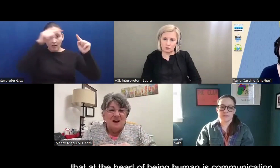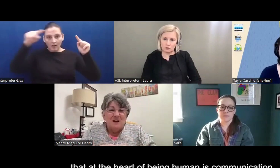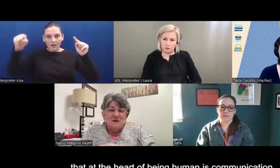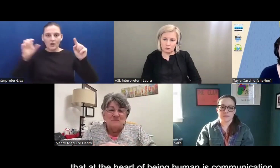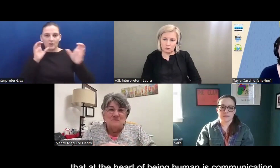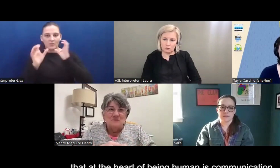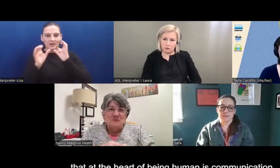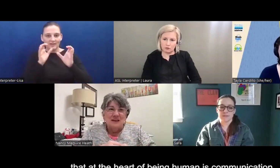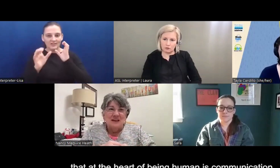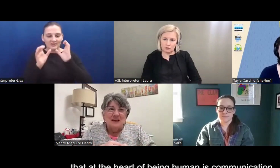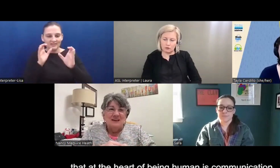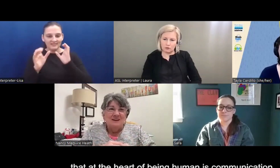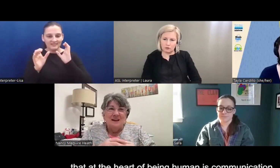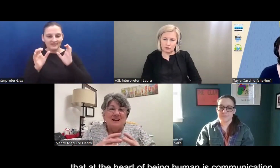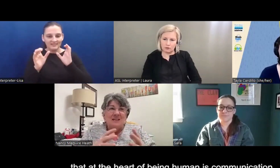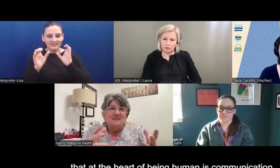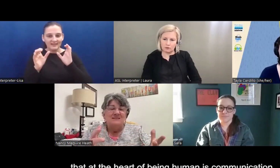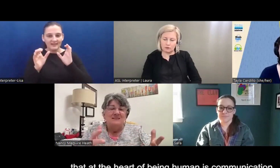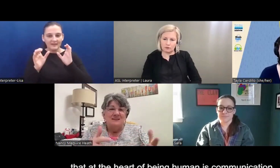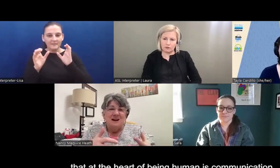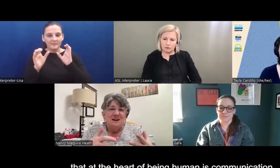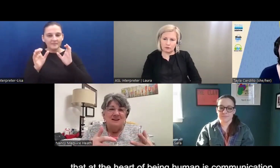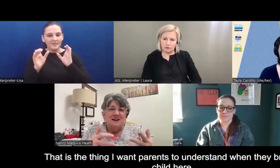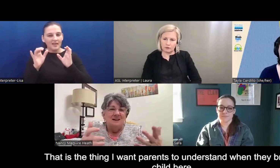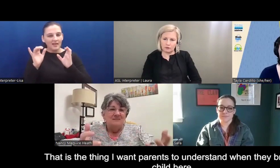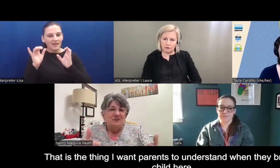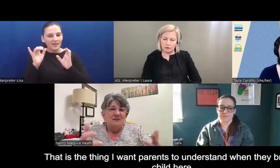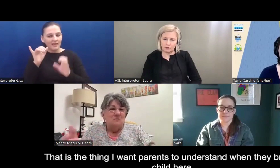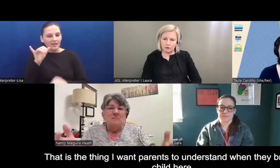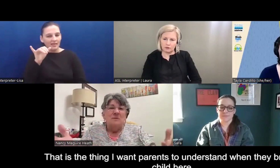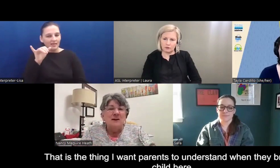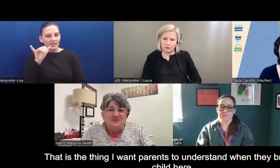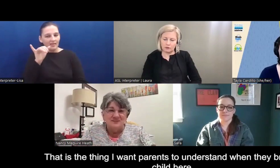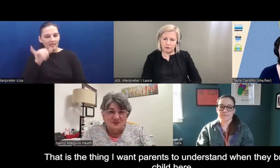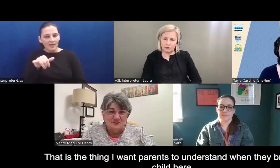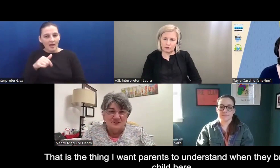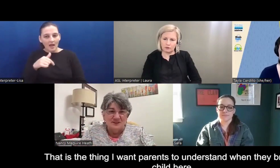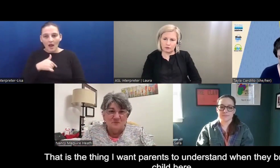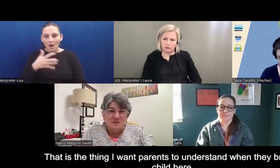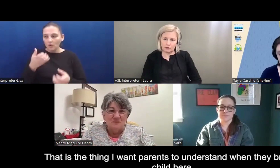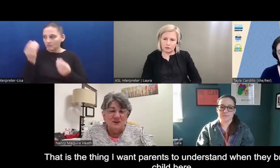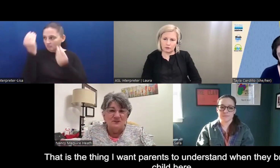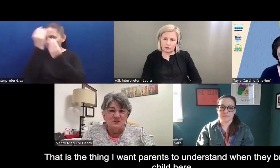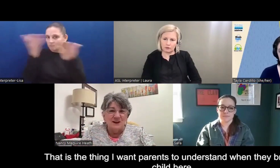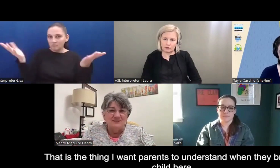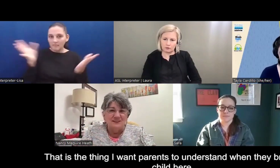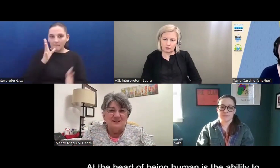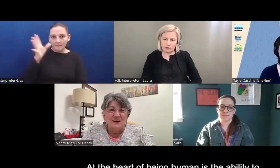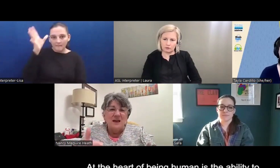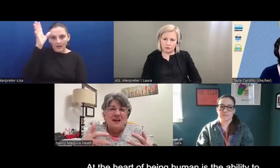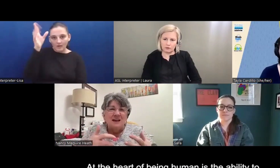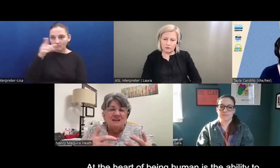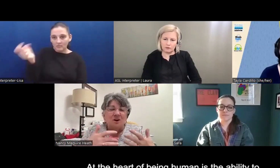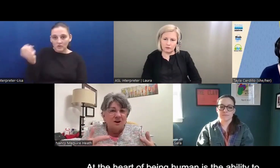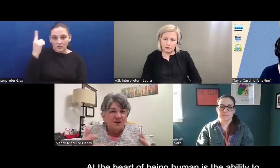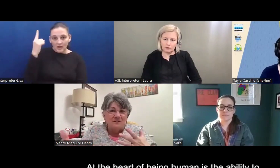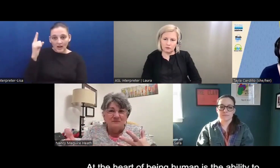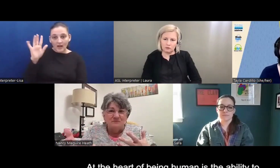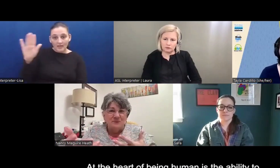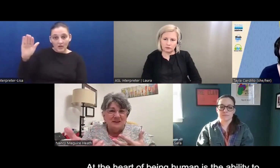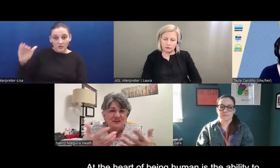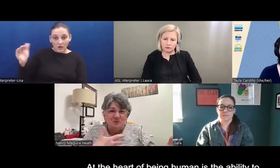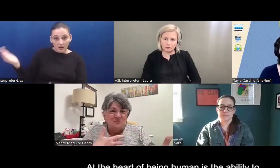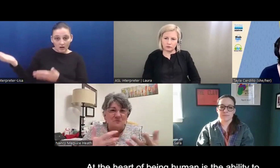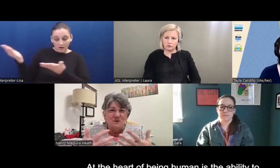And, um, yeah, and that's the thing I, I really want parents to understand when they bring a child here at the heart